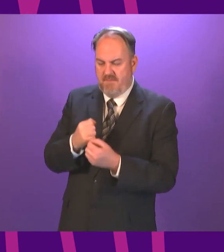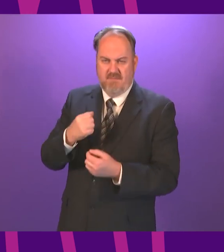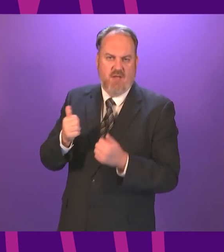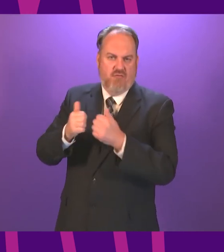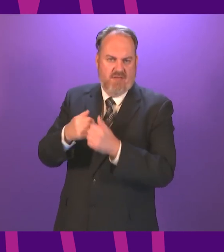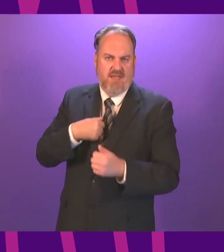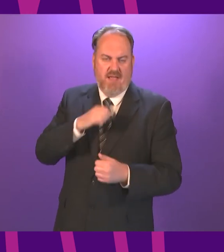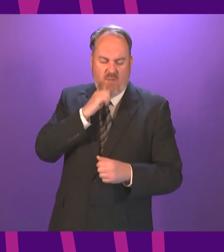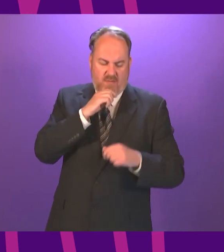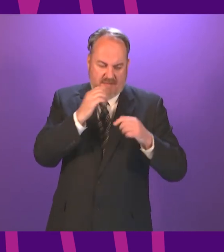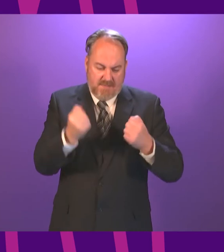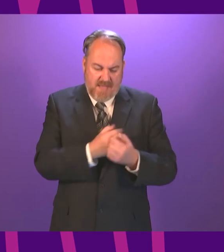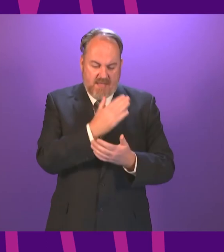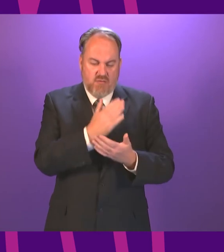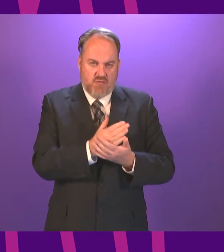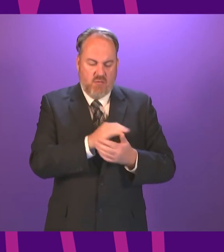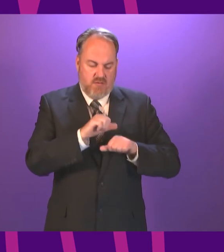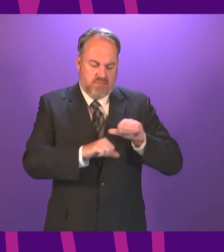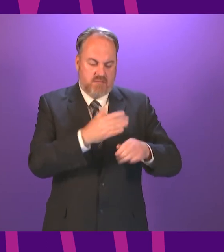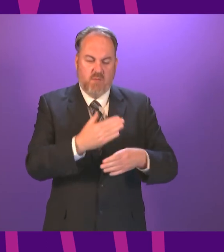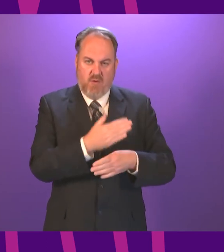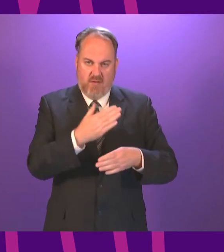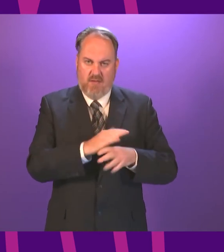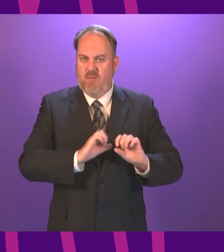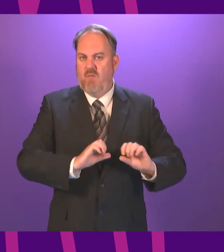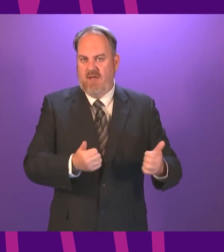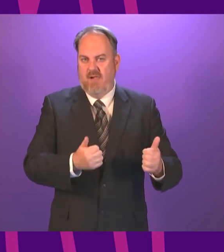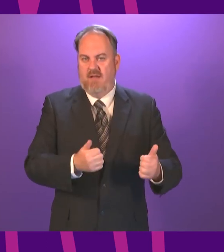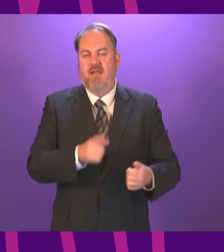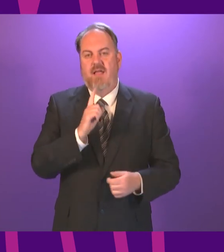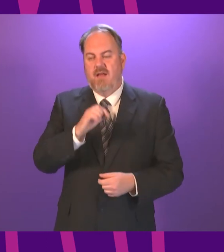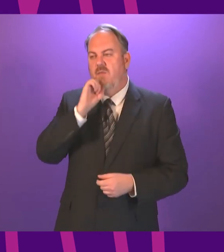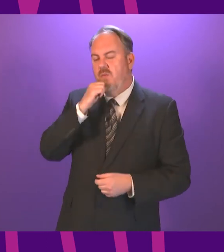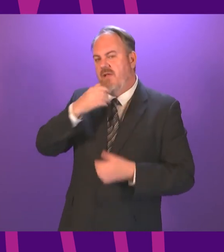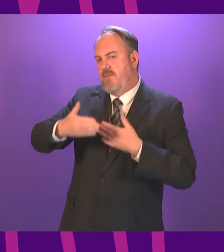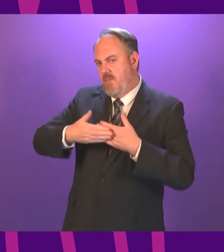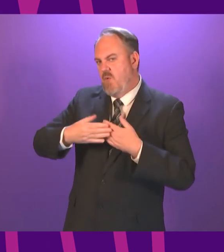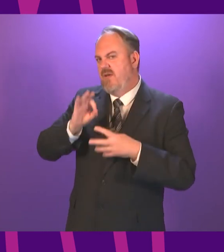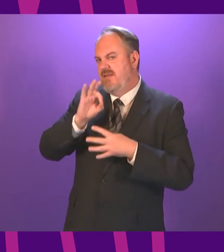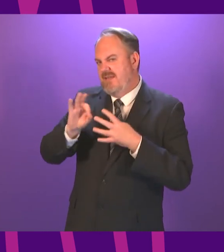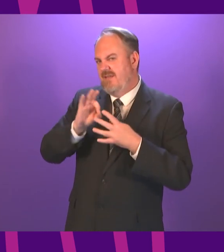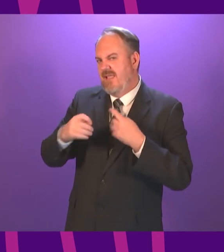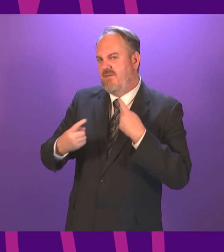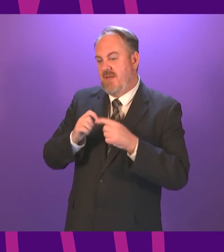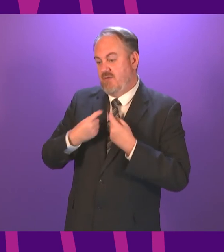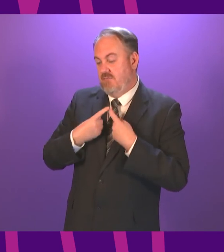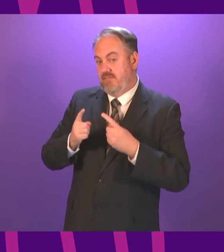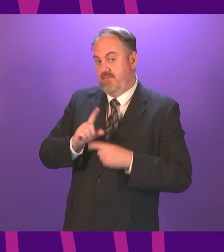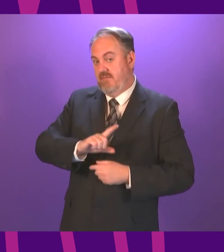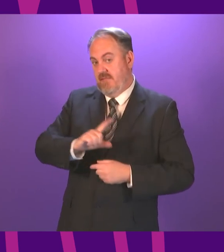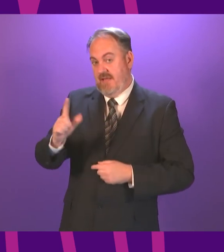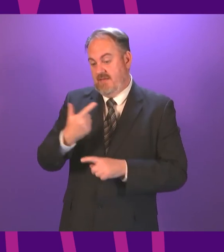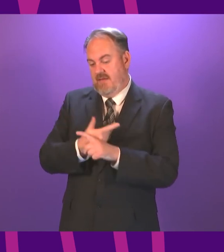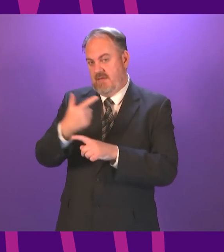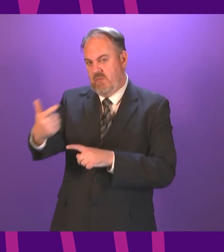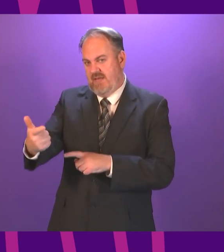statements that I'll be making to Parliament next week, if Parliament allows, then we can go into further details on that. And Beatrice Wishart.